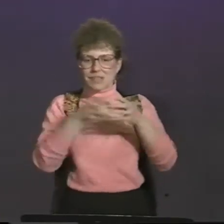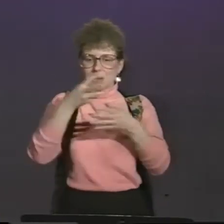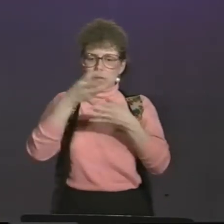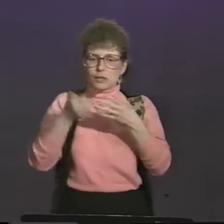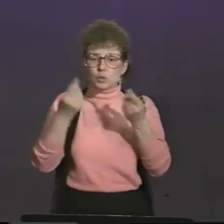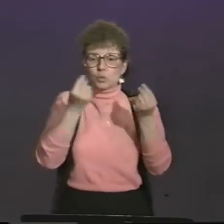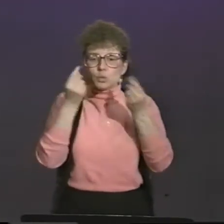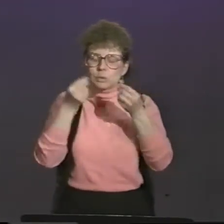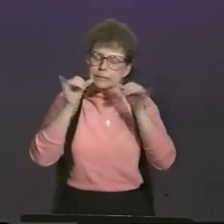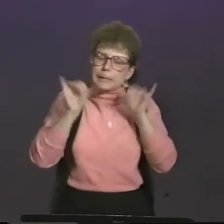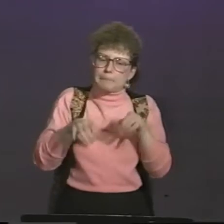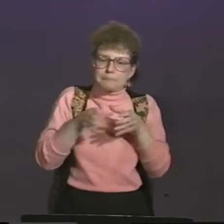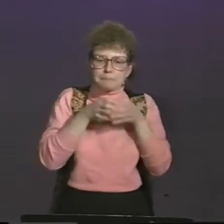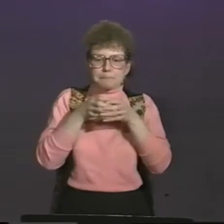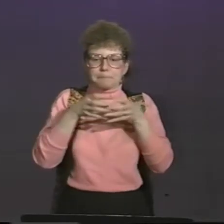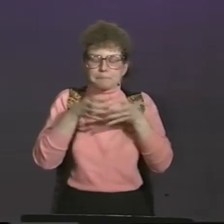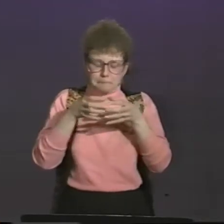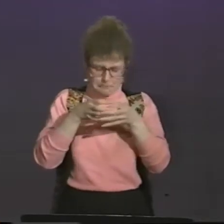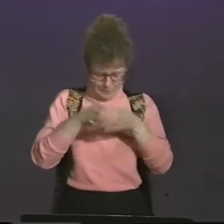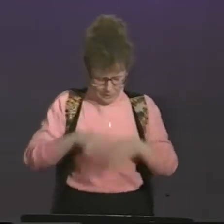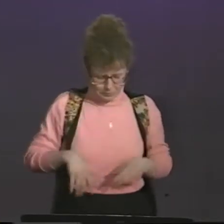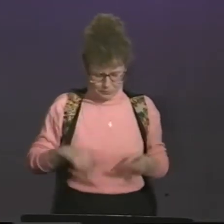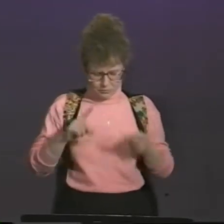the same friends on a continuing basis.